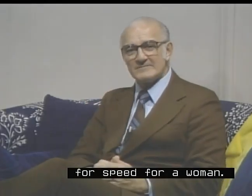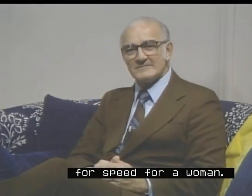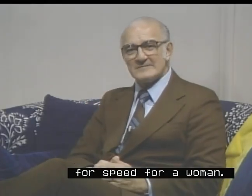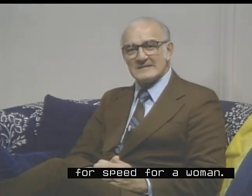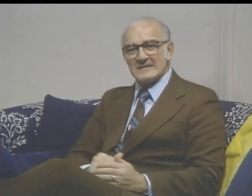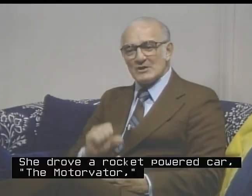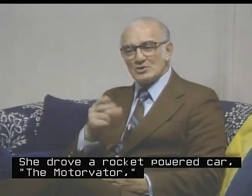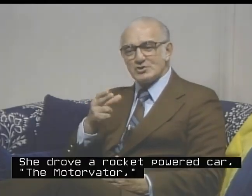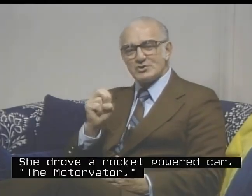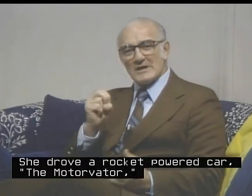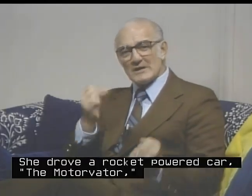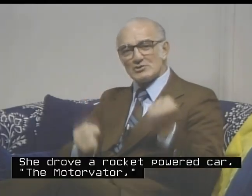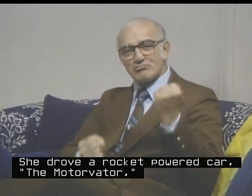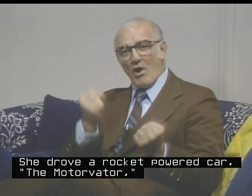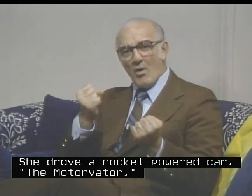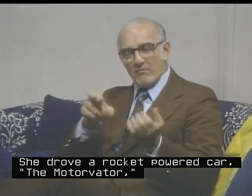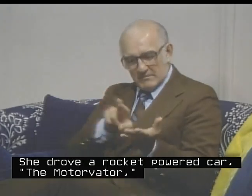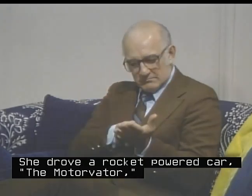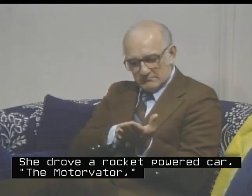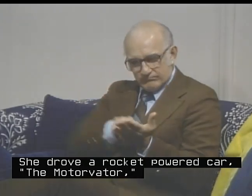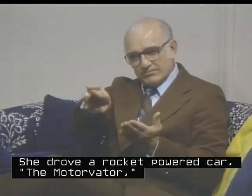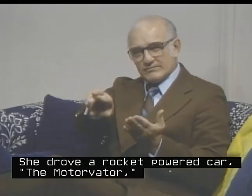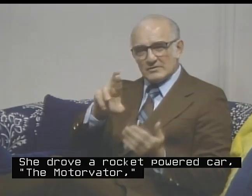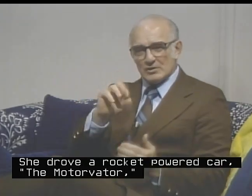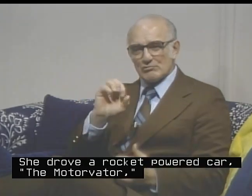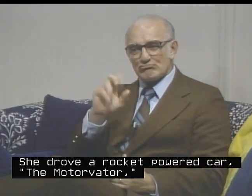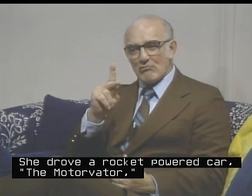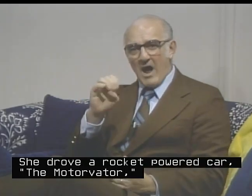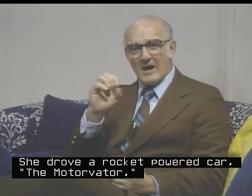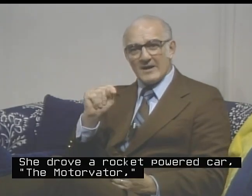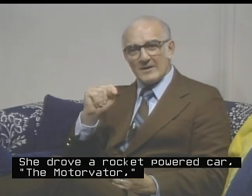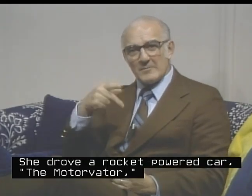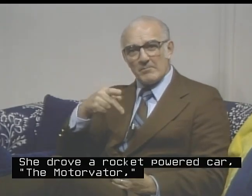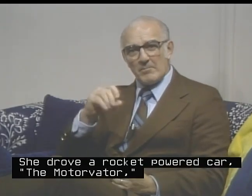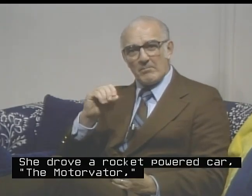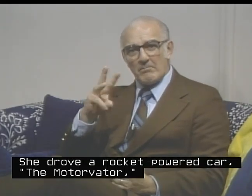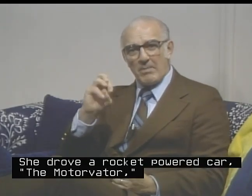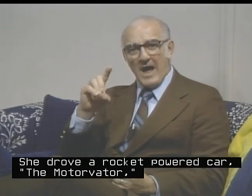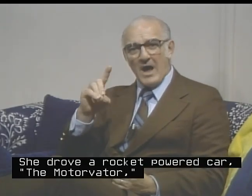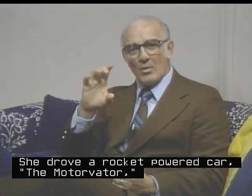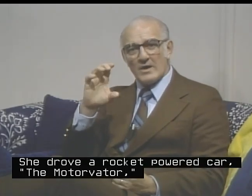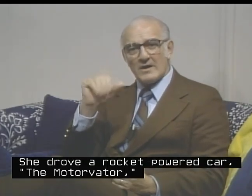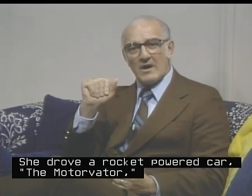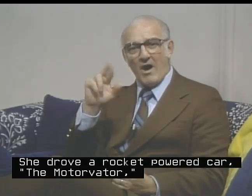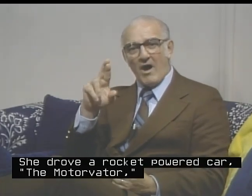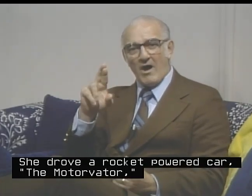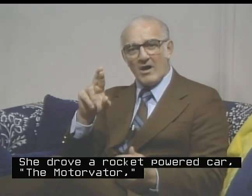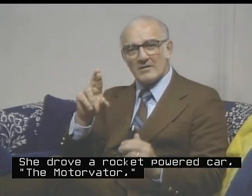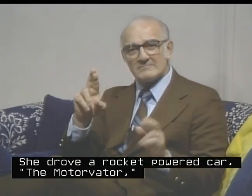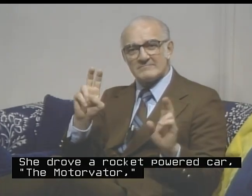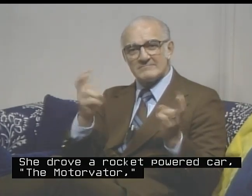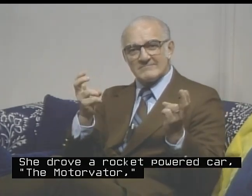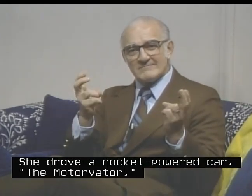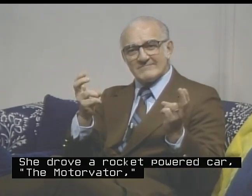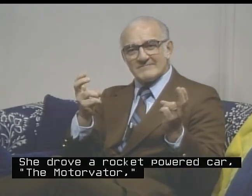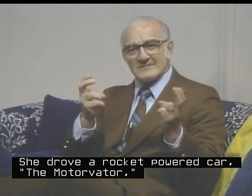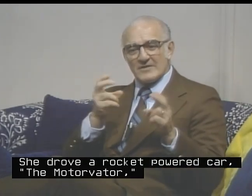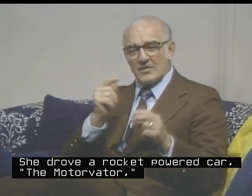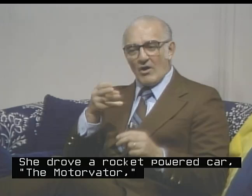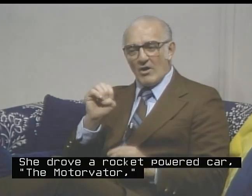She drove rocket-powered car, the